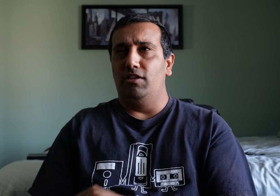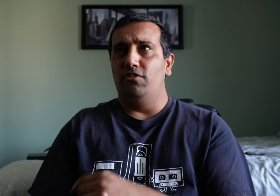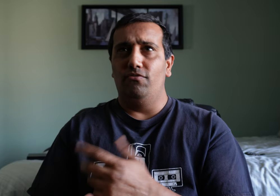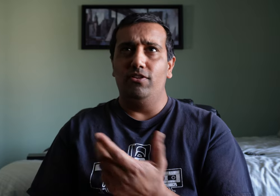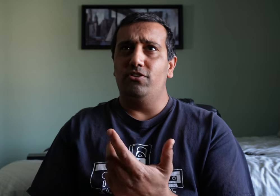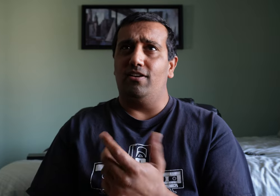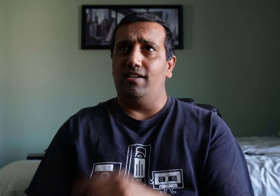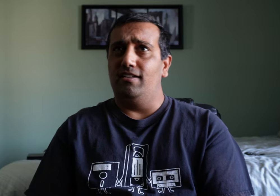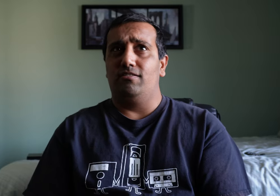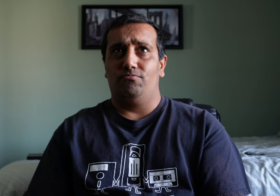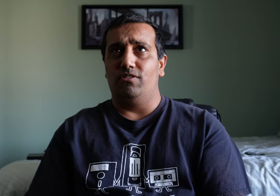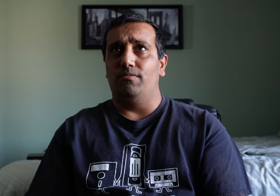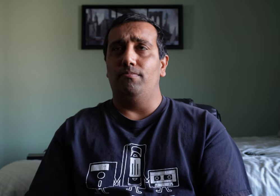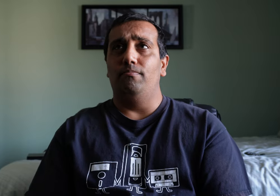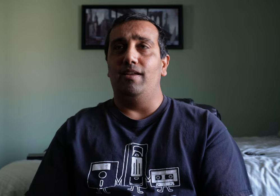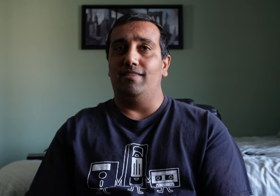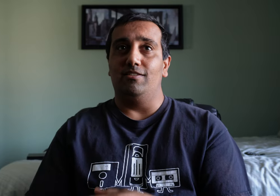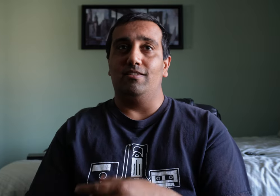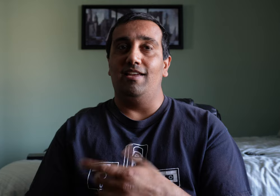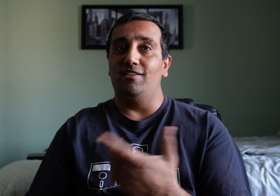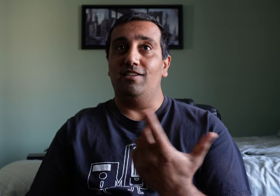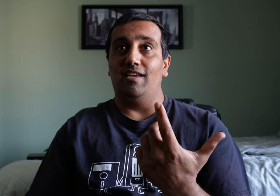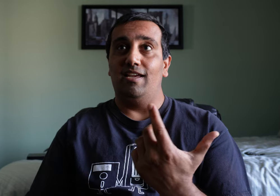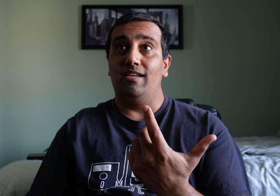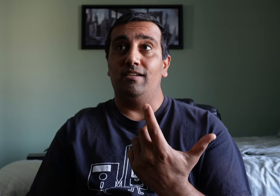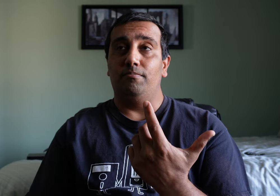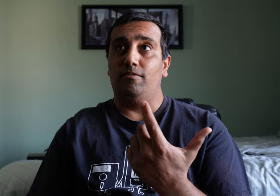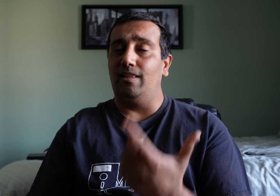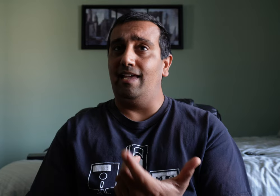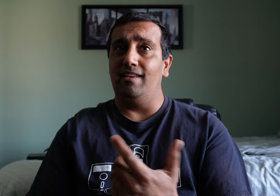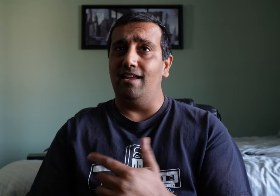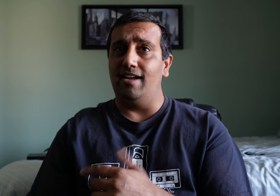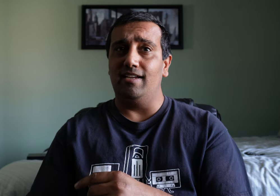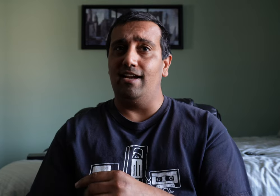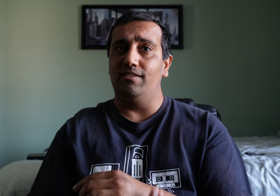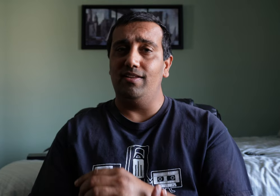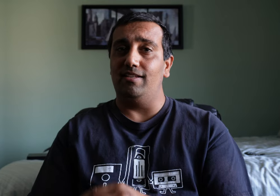in the future, I guess, to make this ending a clan nine kind of ending.